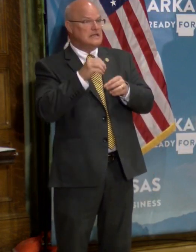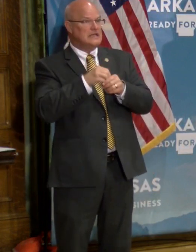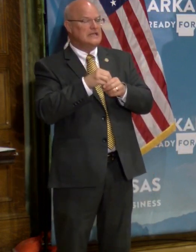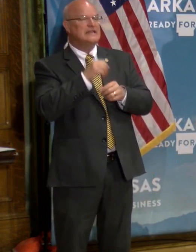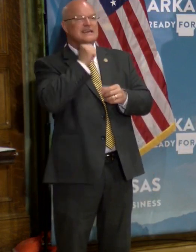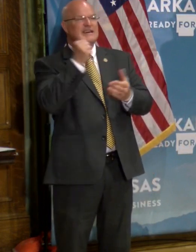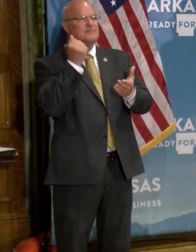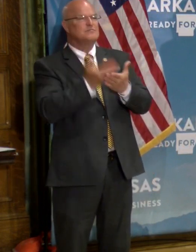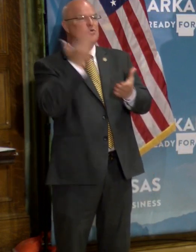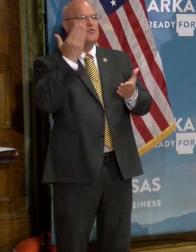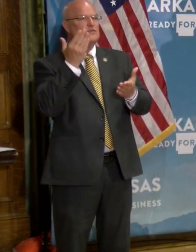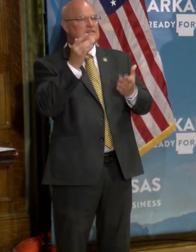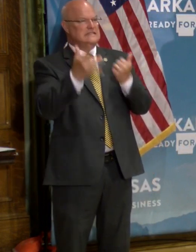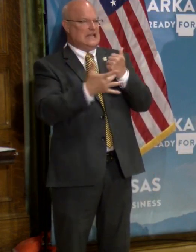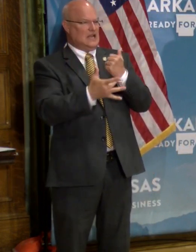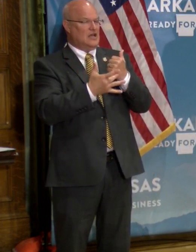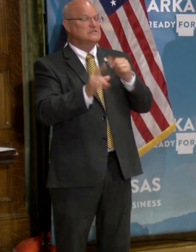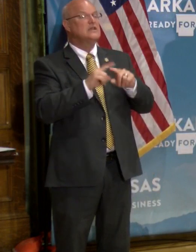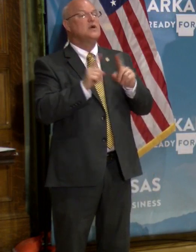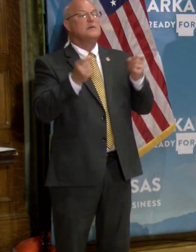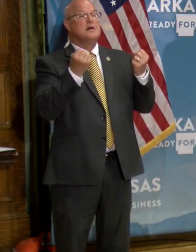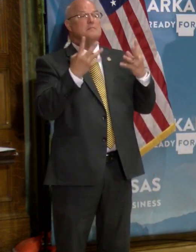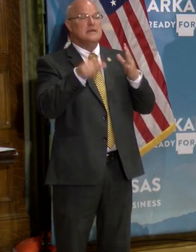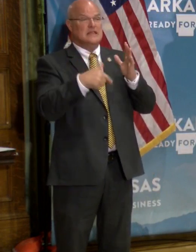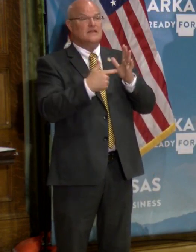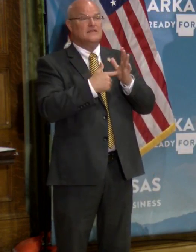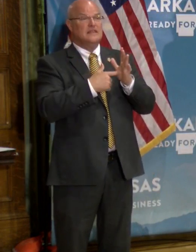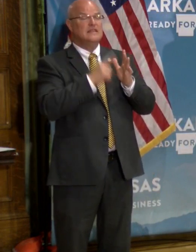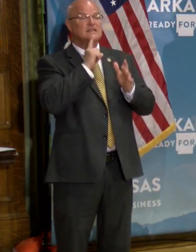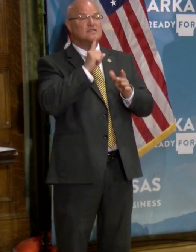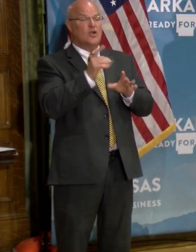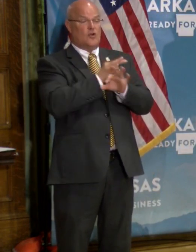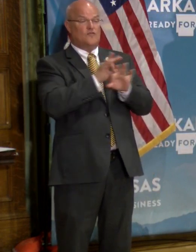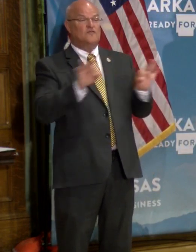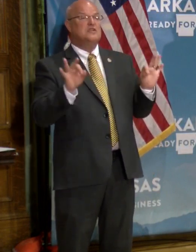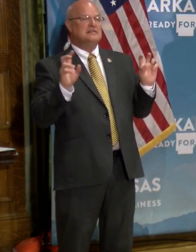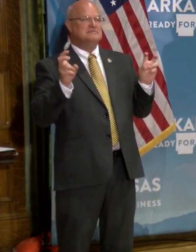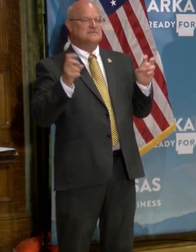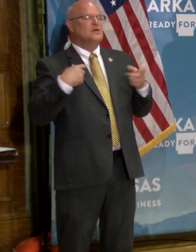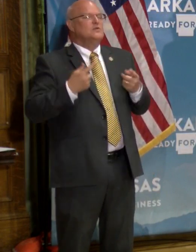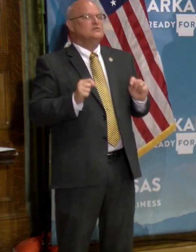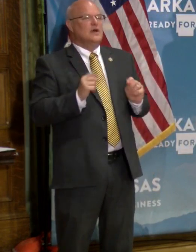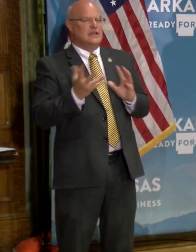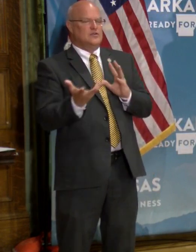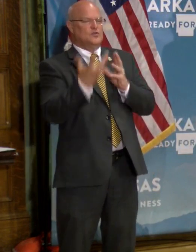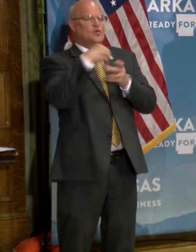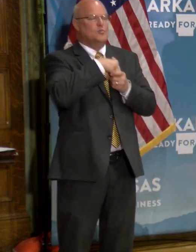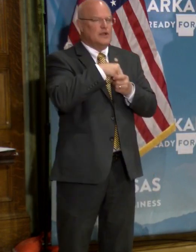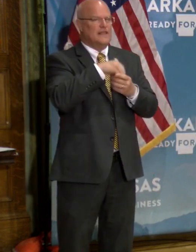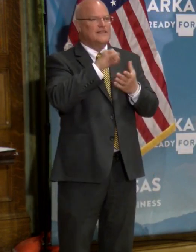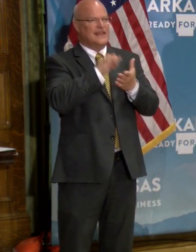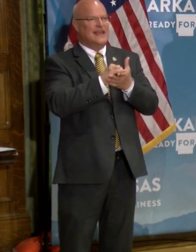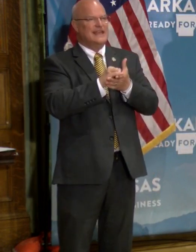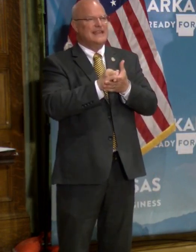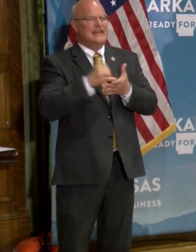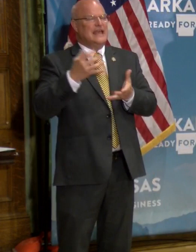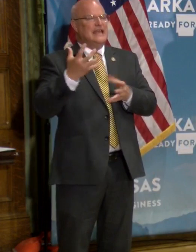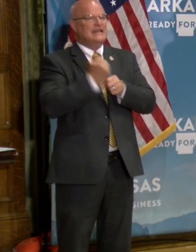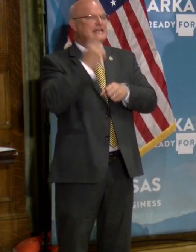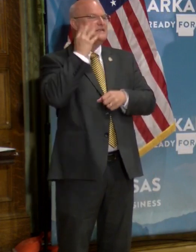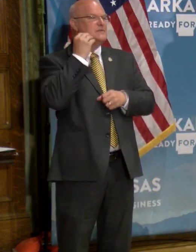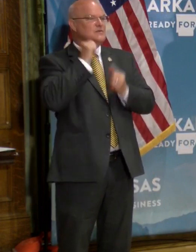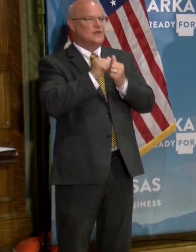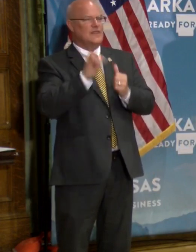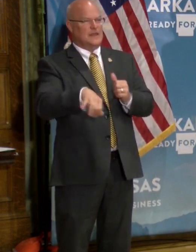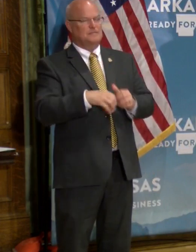in unproven, uh, technologies, but many of these are, are free to us, and so we'll try and incorporate those and, uh, gain experience